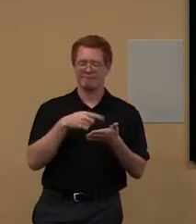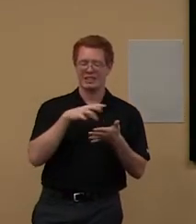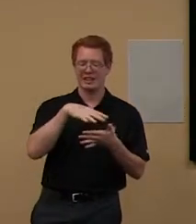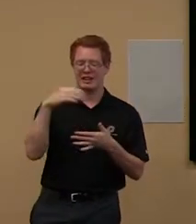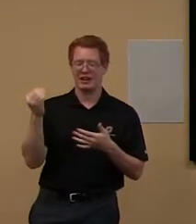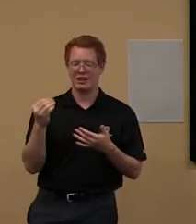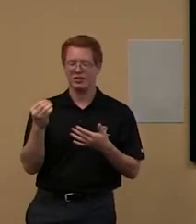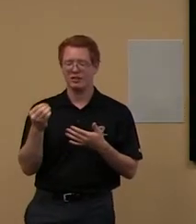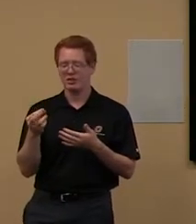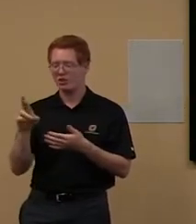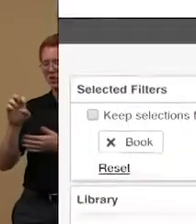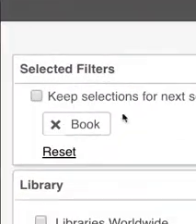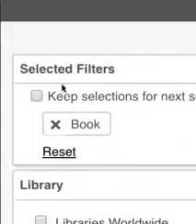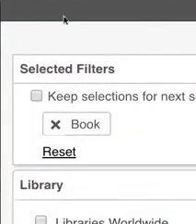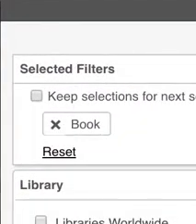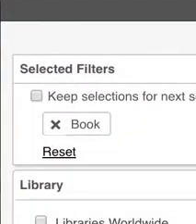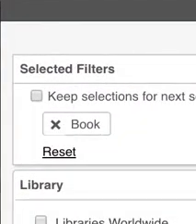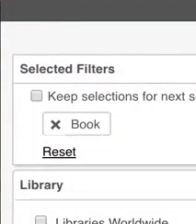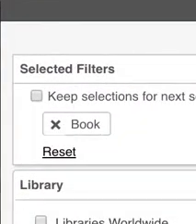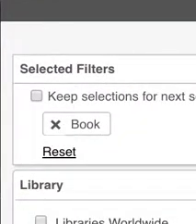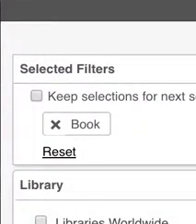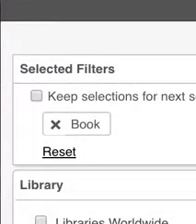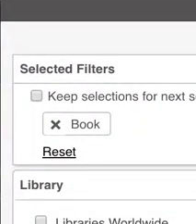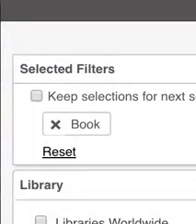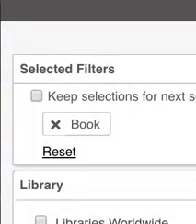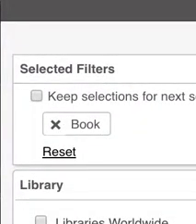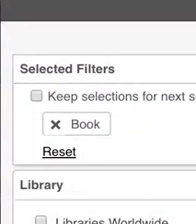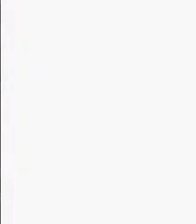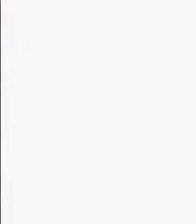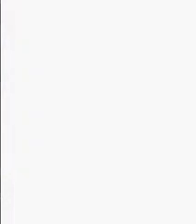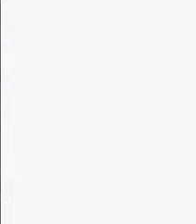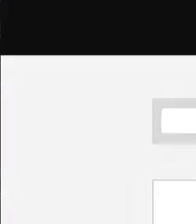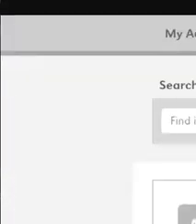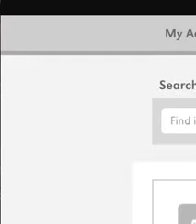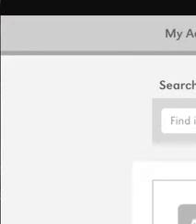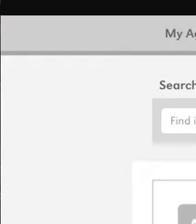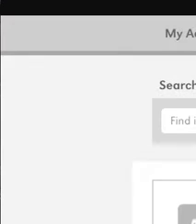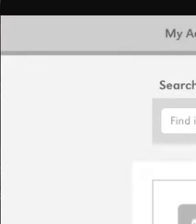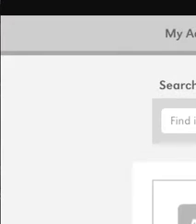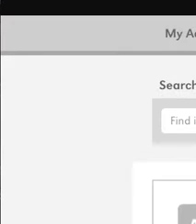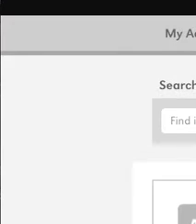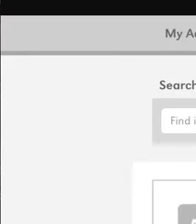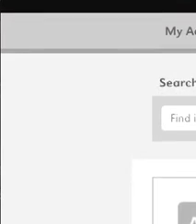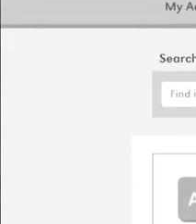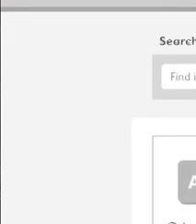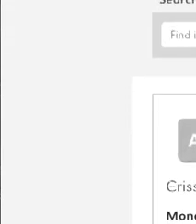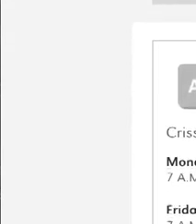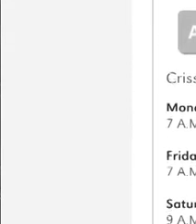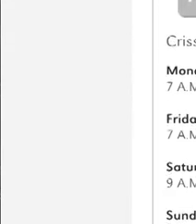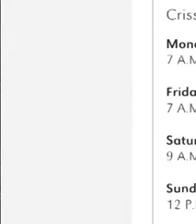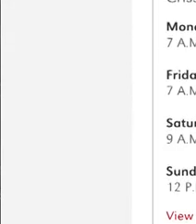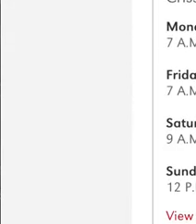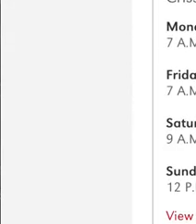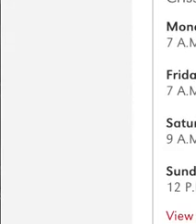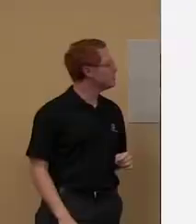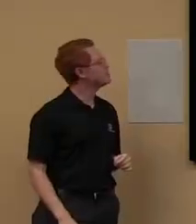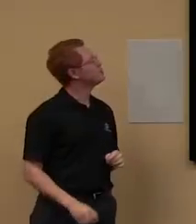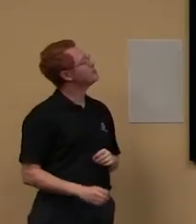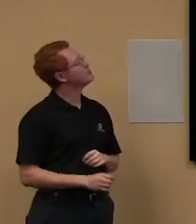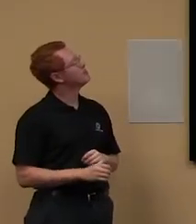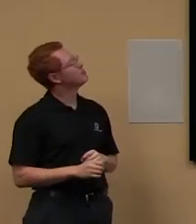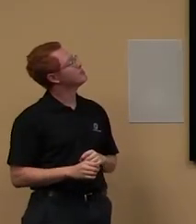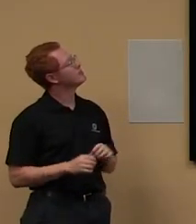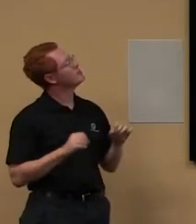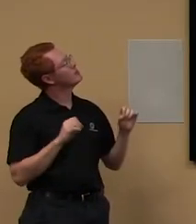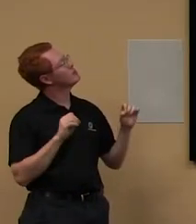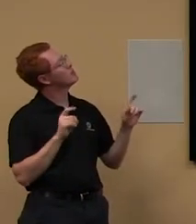Um, so, let's, um, talk a little bit about our